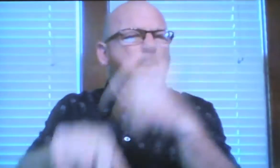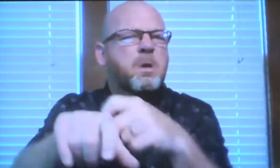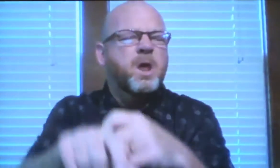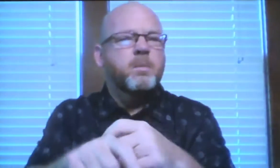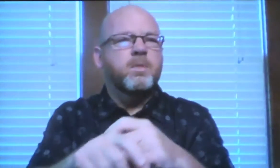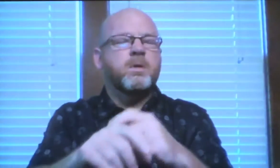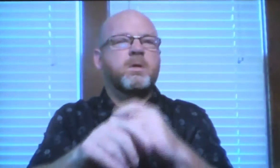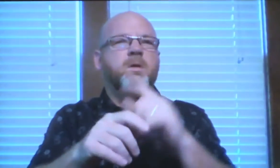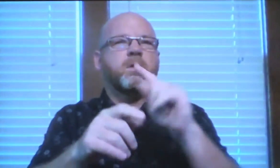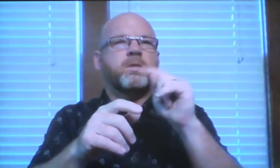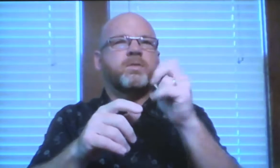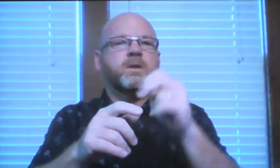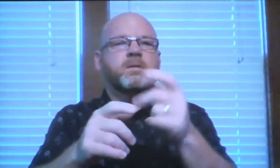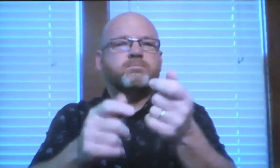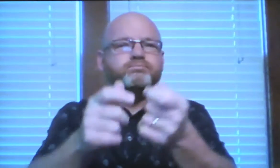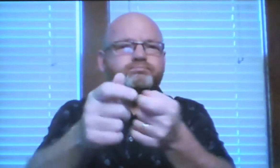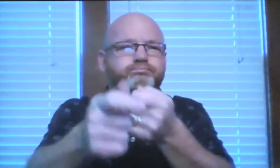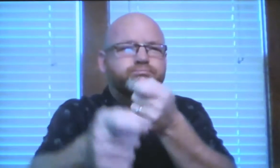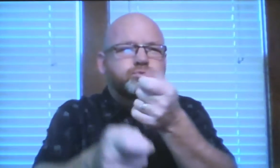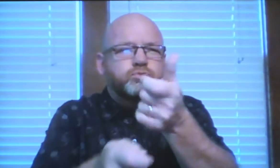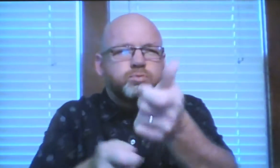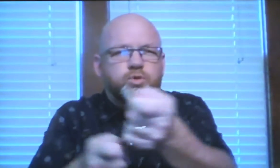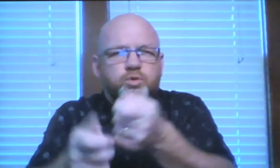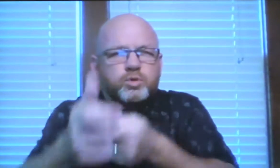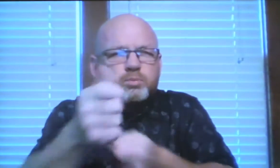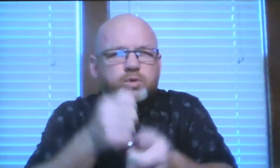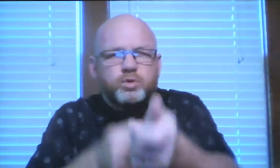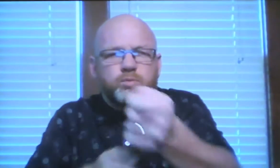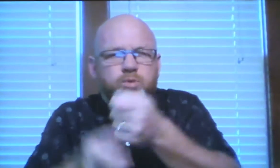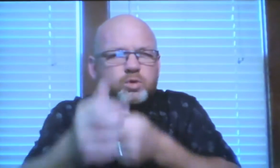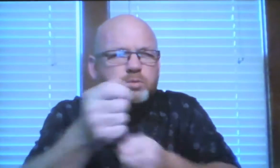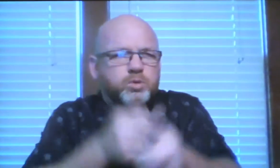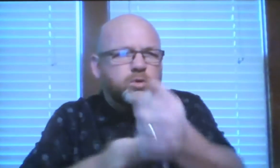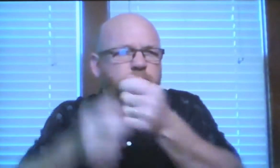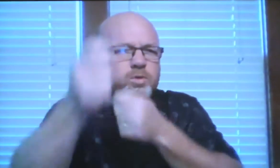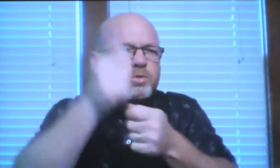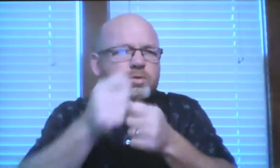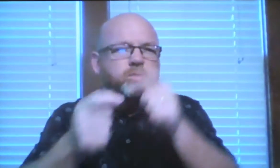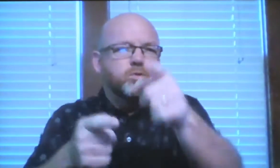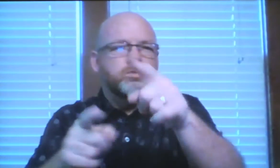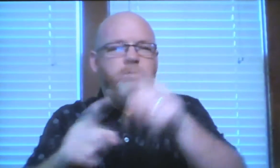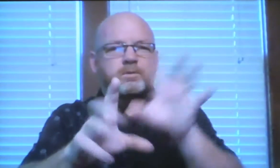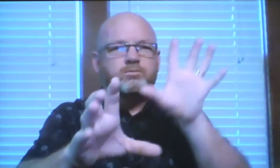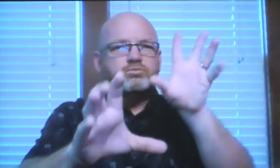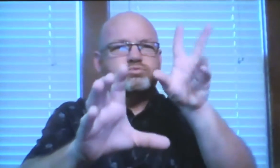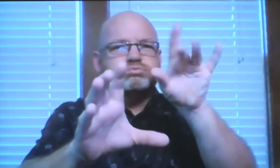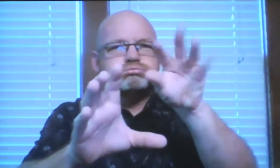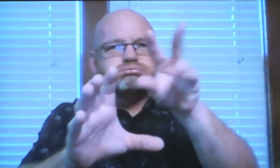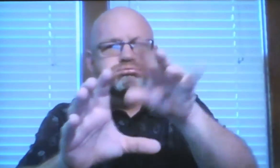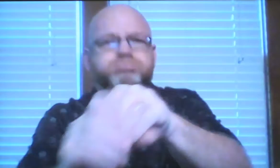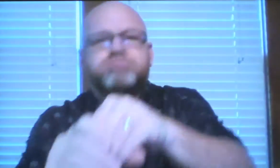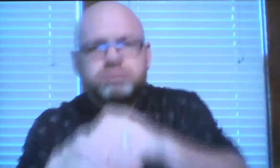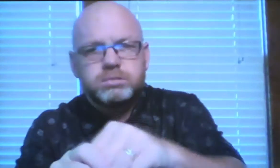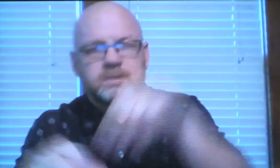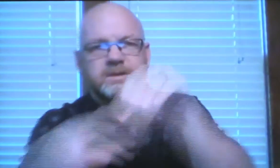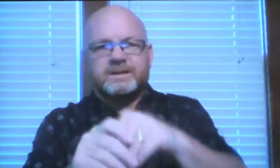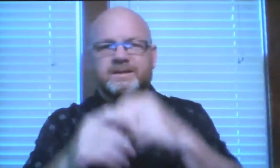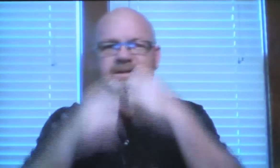just that one time, just that one time, and we get drawn right in and then